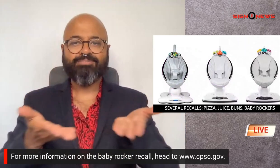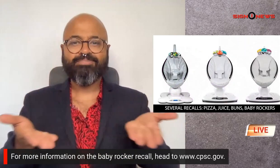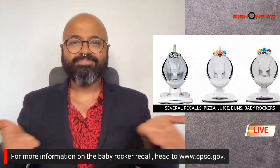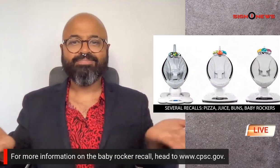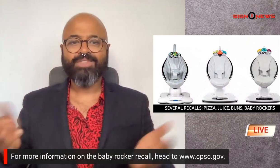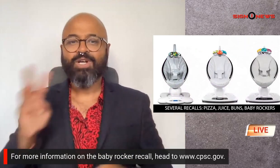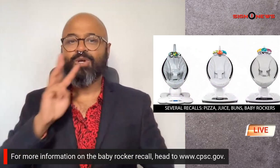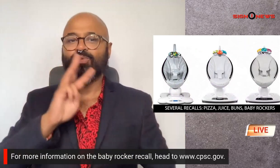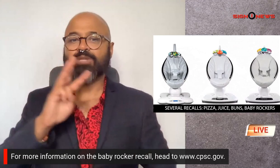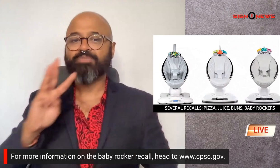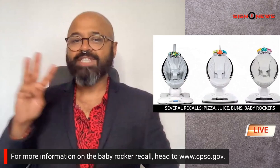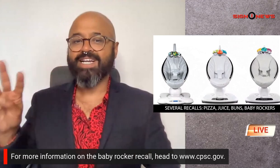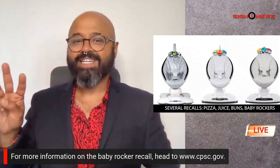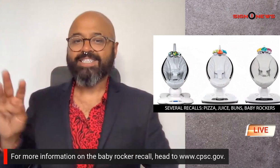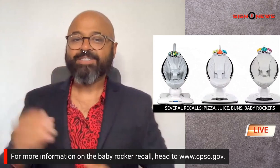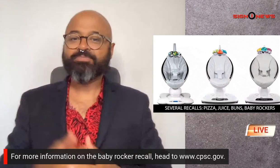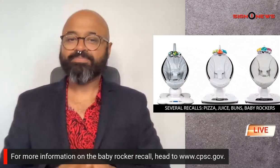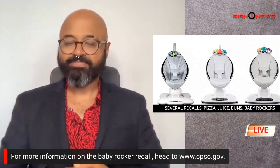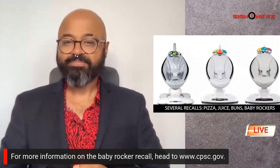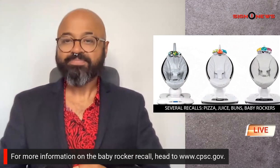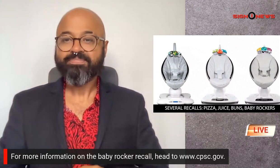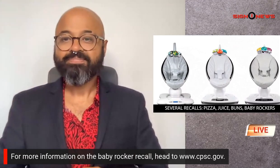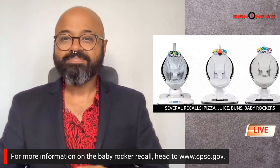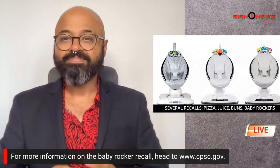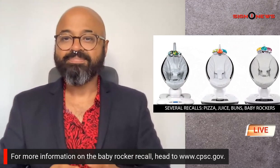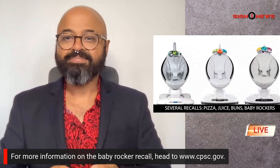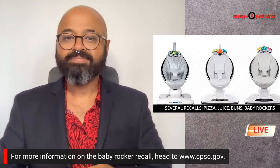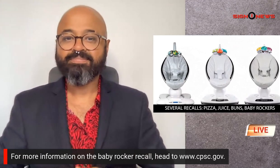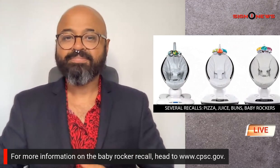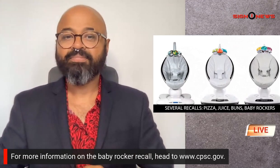the consumer product safety commission